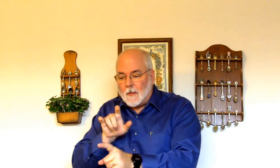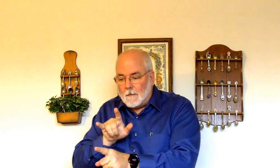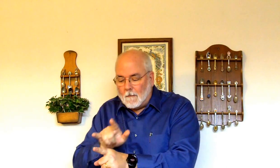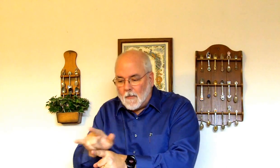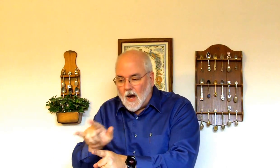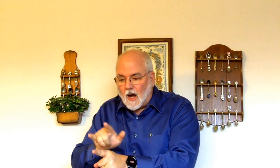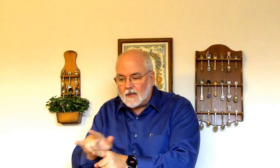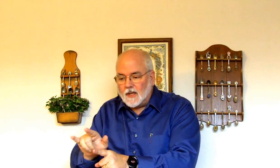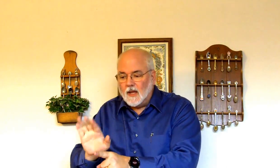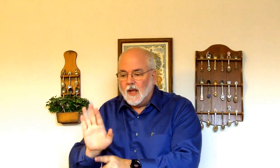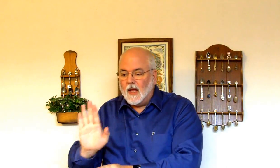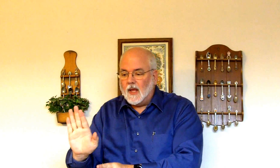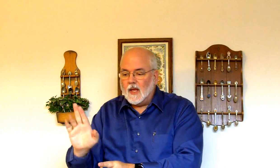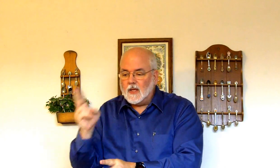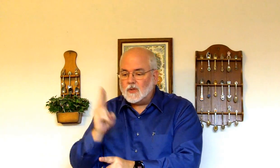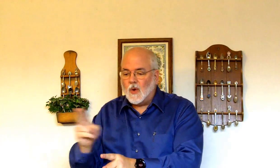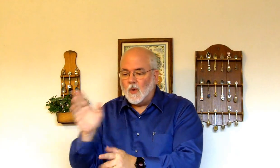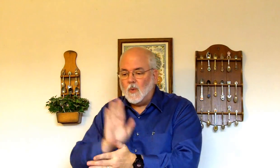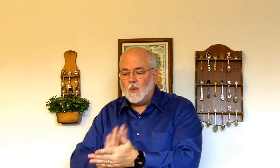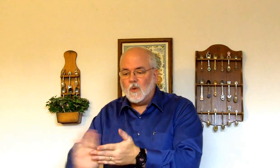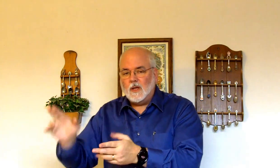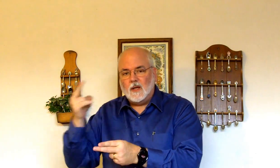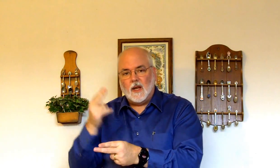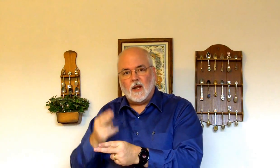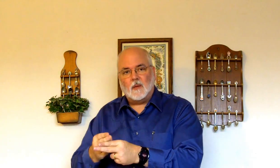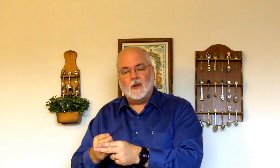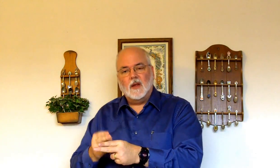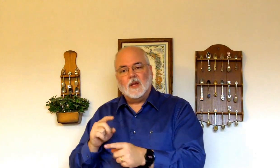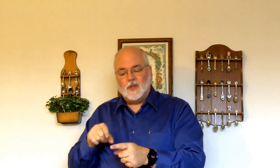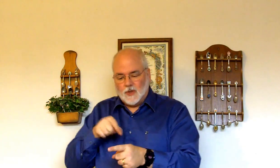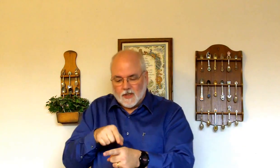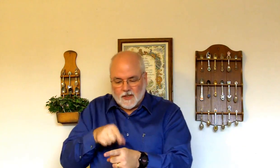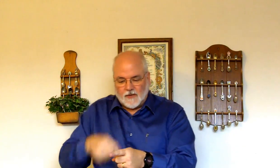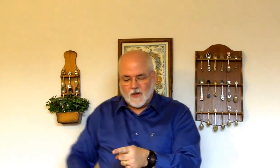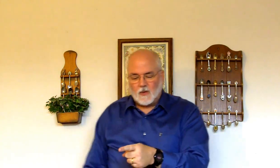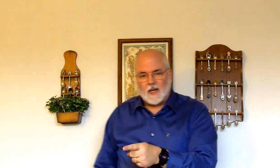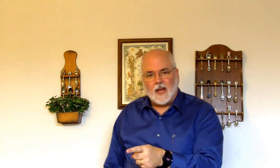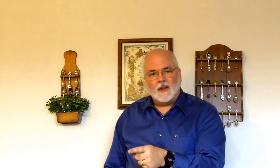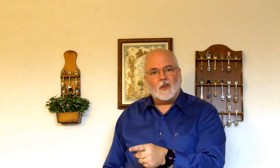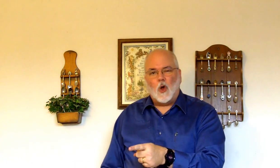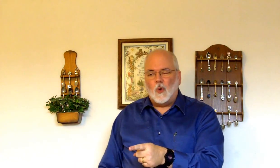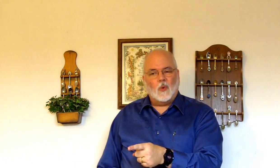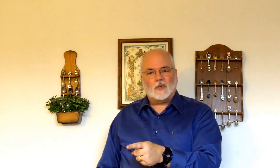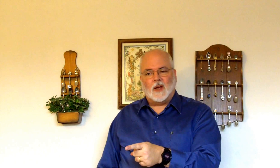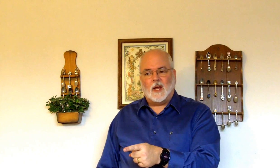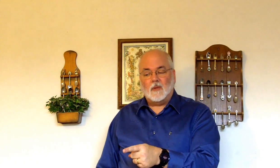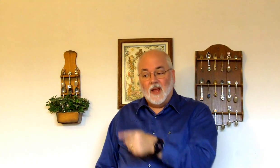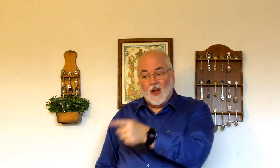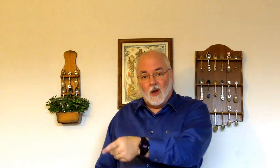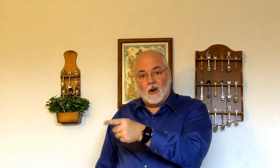and mocked his holy name. Notice that this finger was kind of there the whole time. All